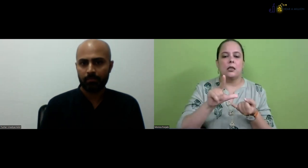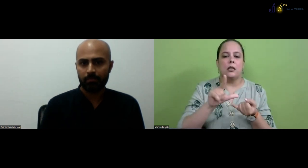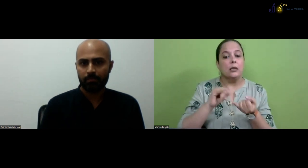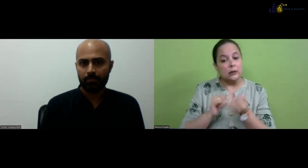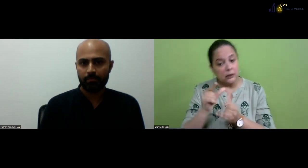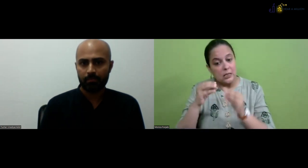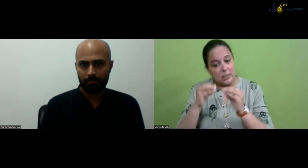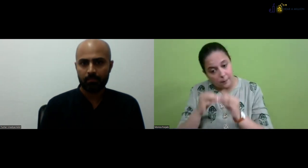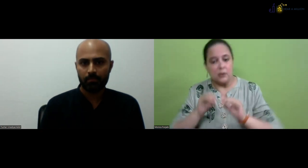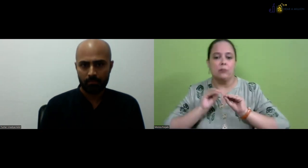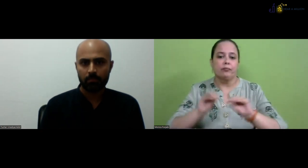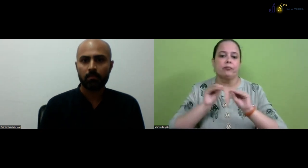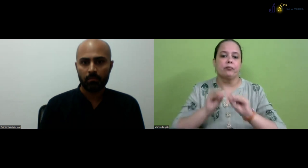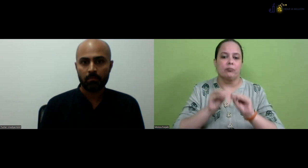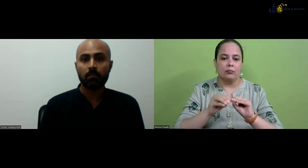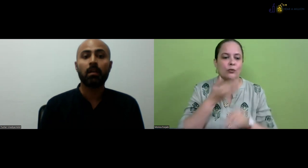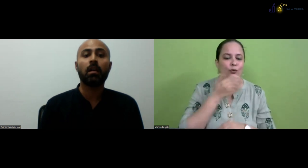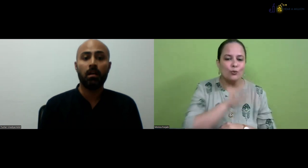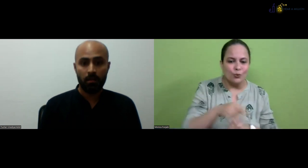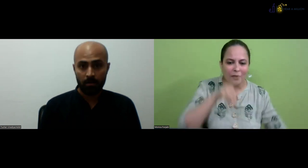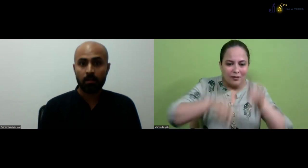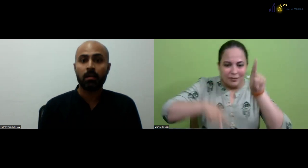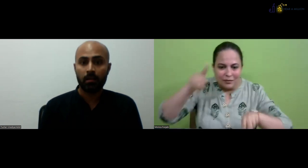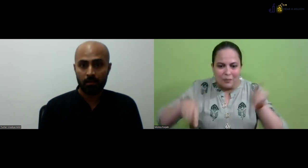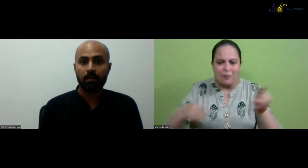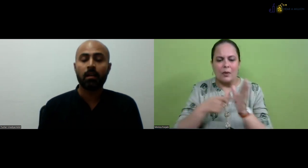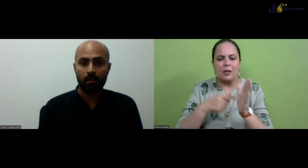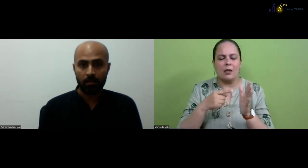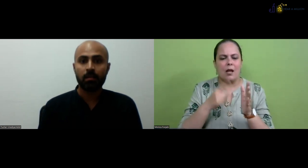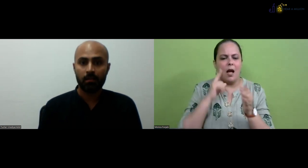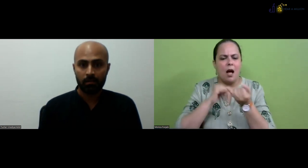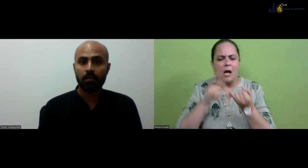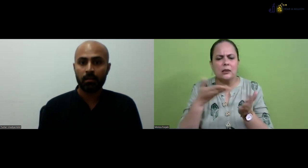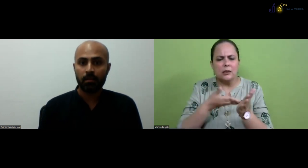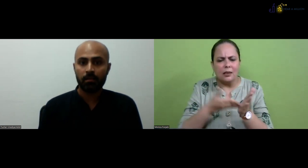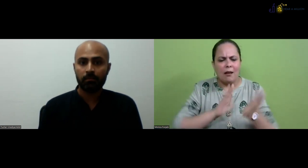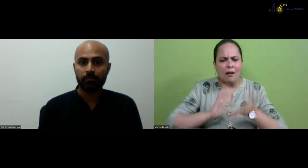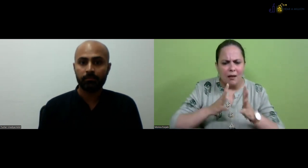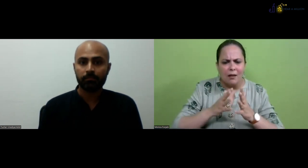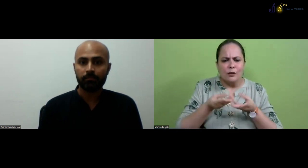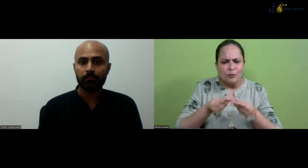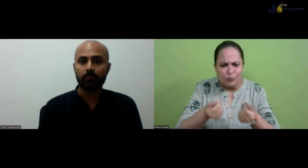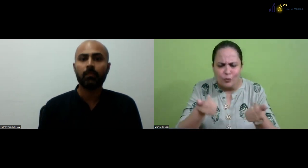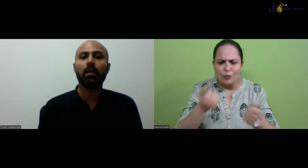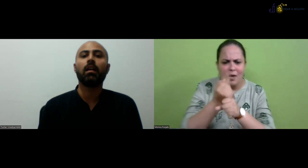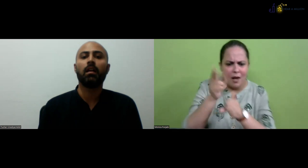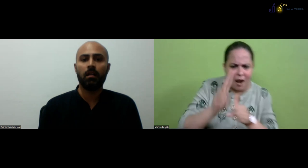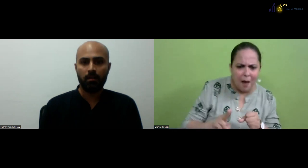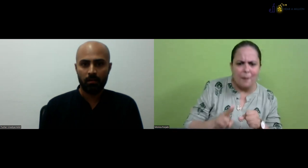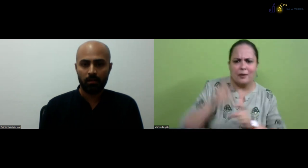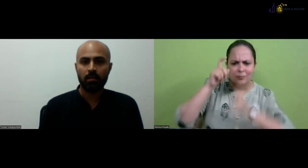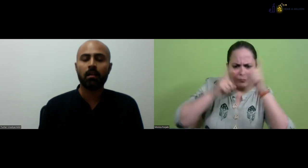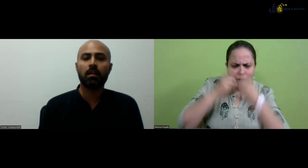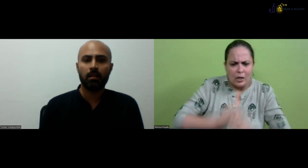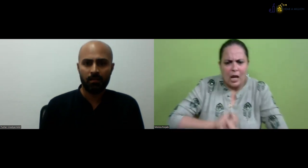five subjects. So we have added ISL as a subject also. We teach ISL. there are, uh, deaf students. Some